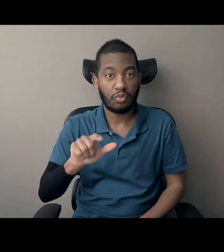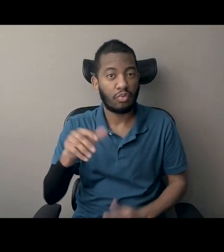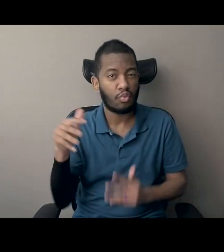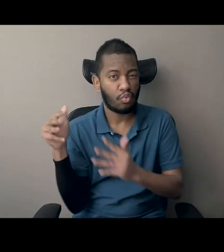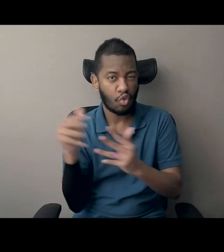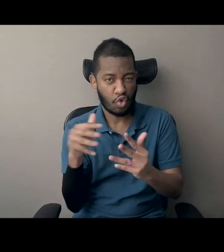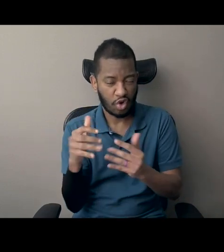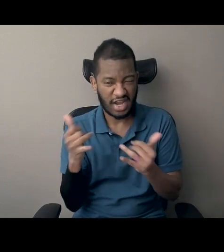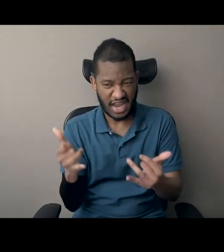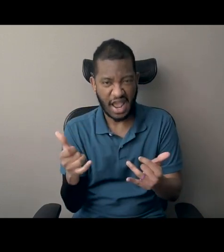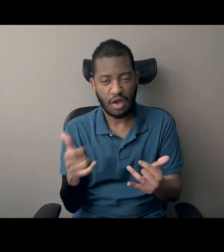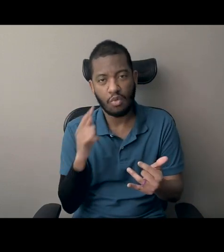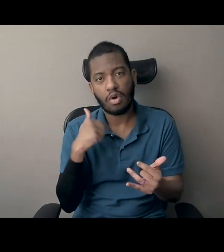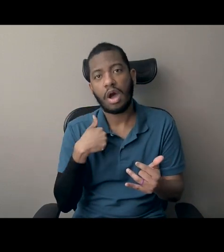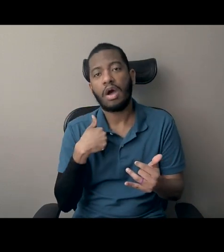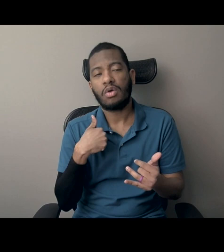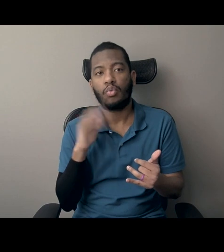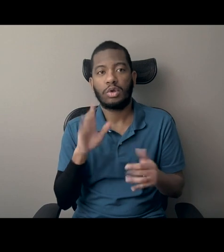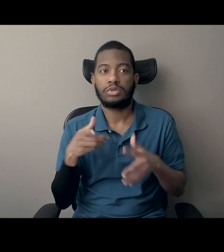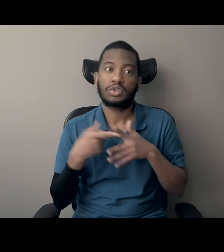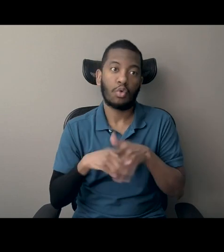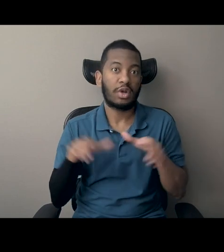I'm going to share my screen here.